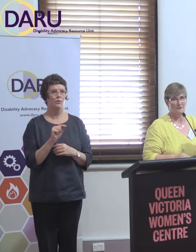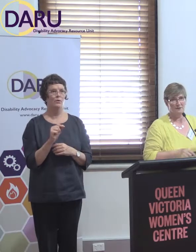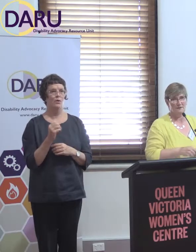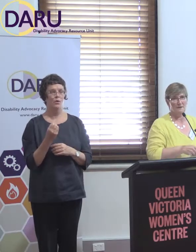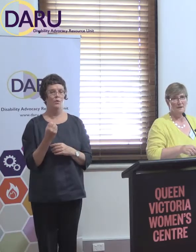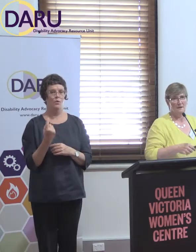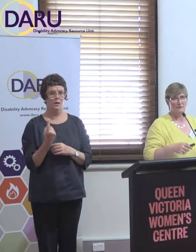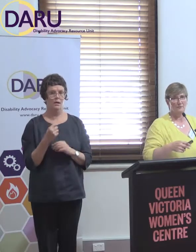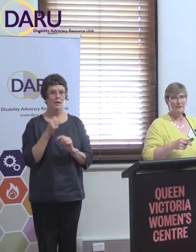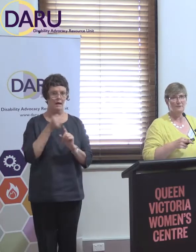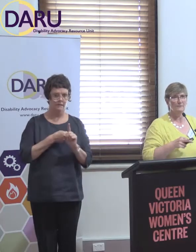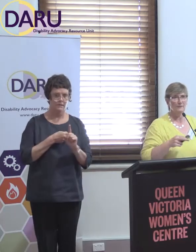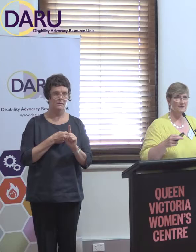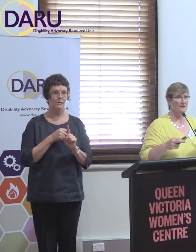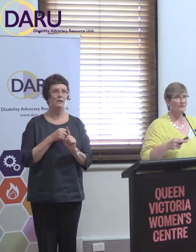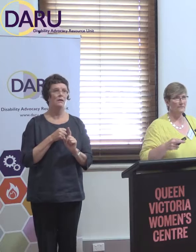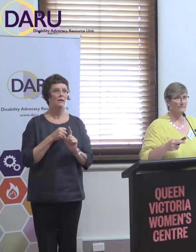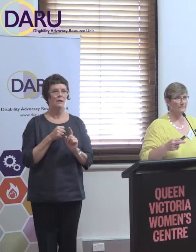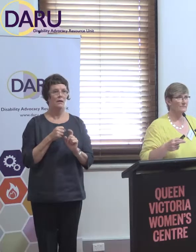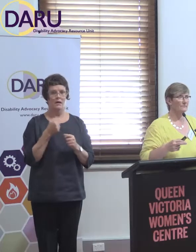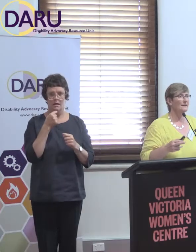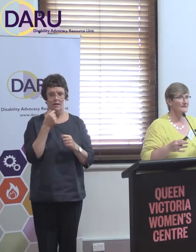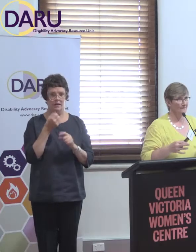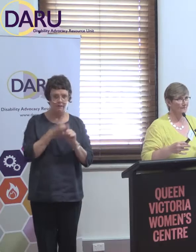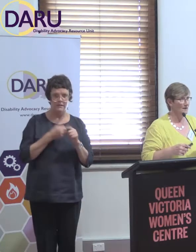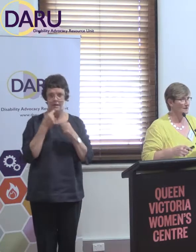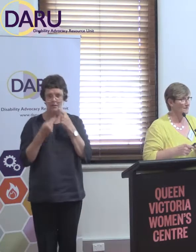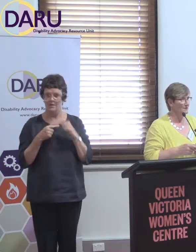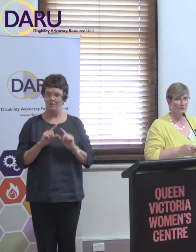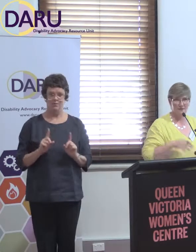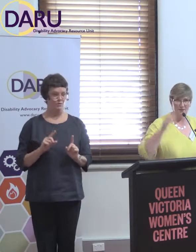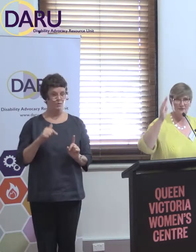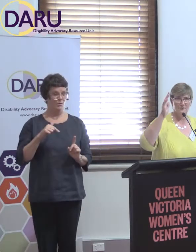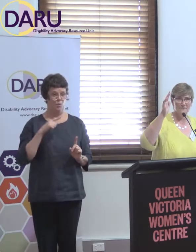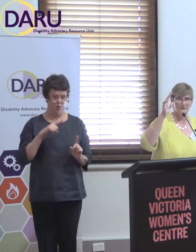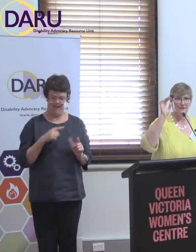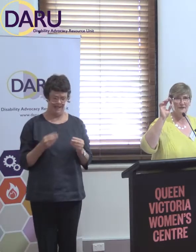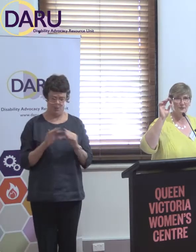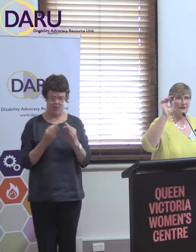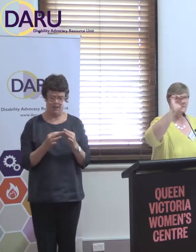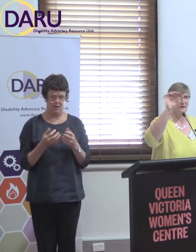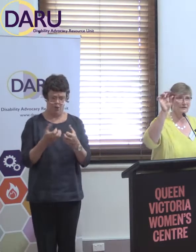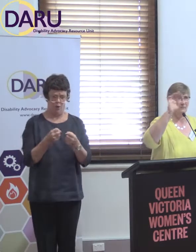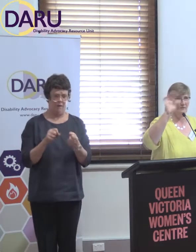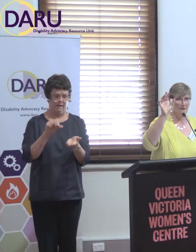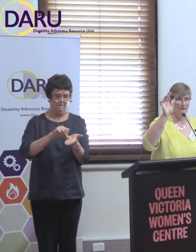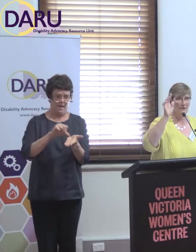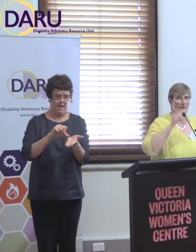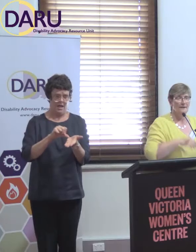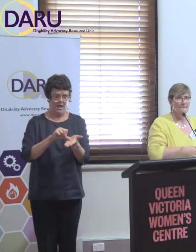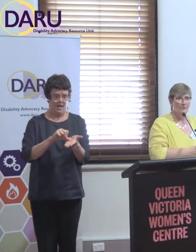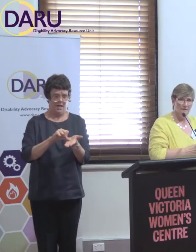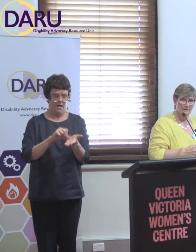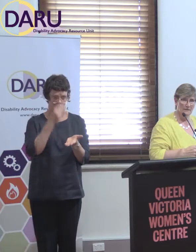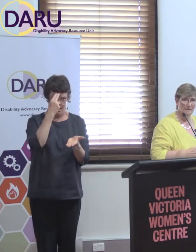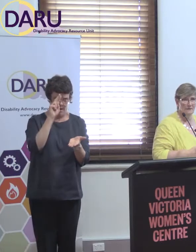information. They just... There would be no particular reason why some of the organisations got... Their funding got classified under one or the other.